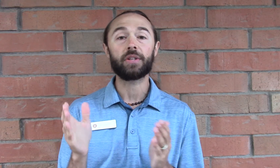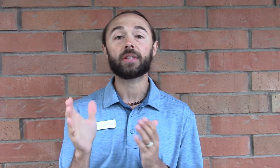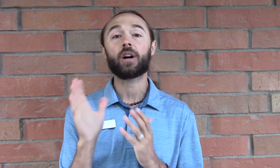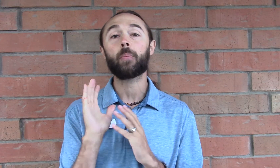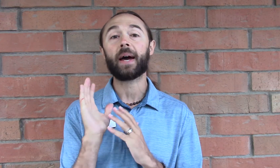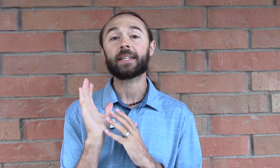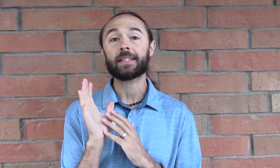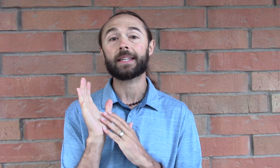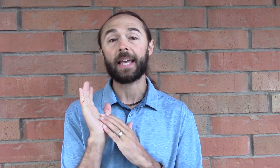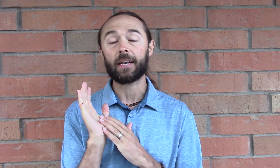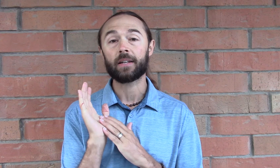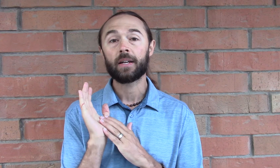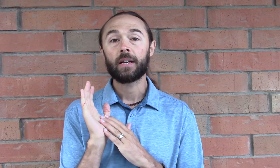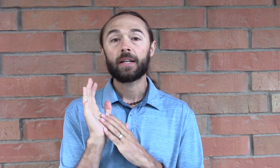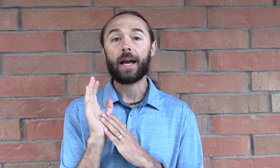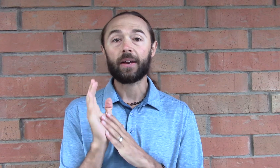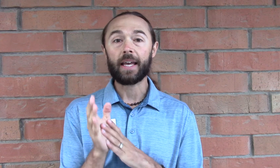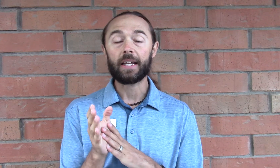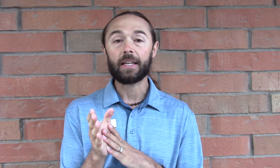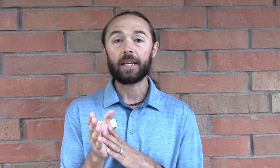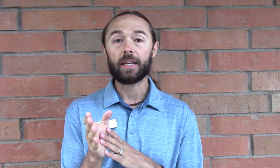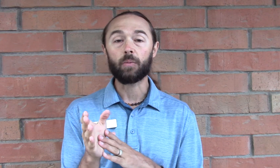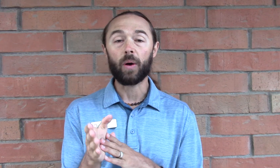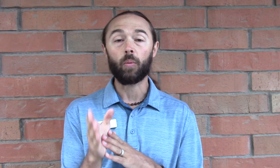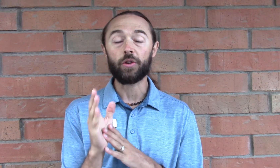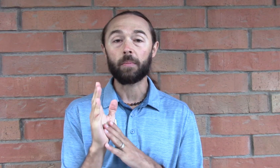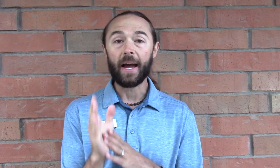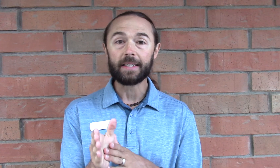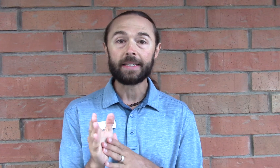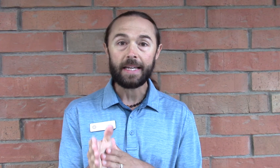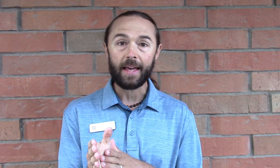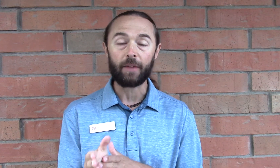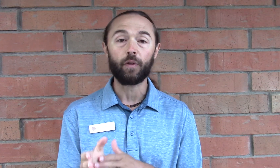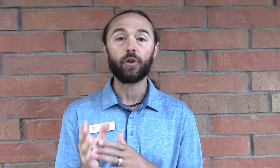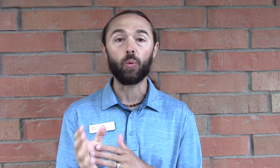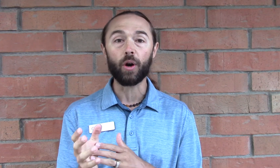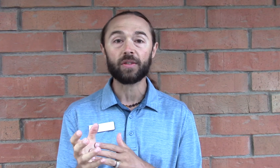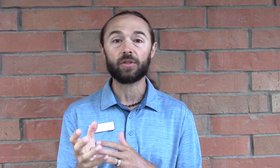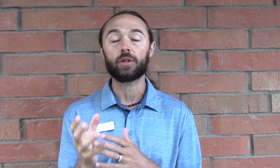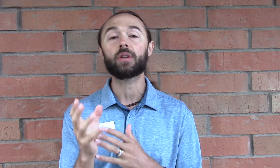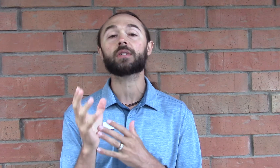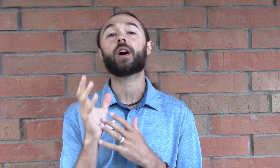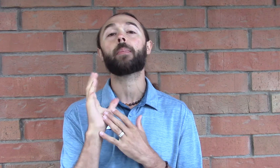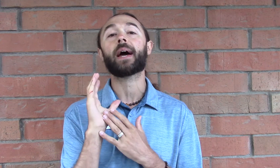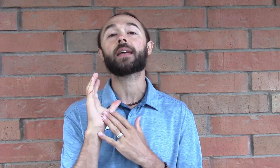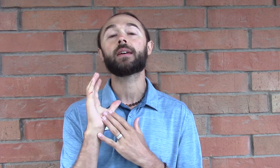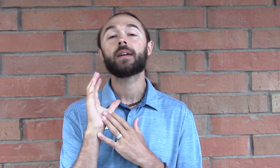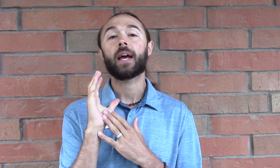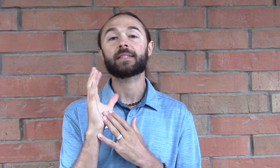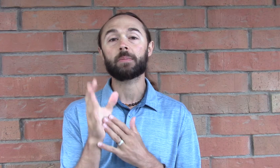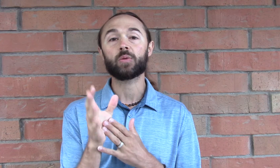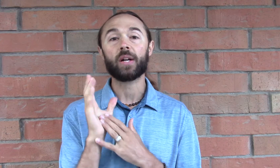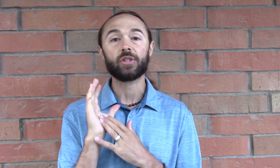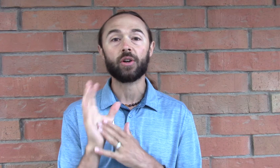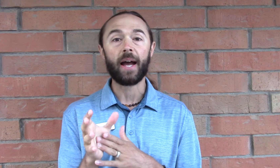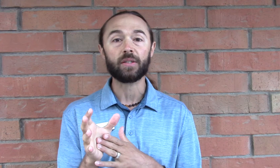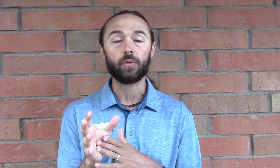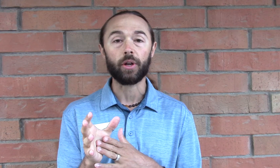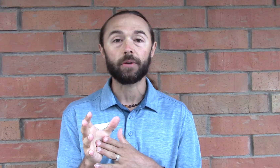Dix Hall Pike test again. Now again what what you might see then if you feel worse is you do the Dix Hall Pike and someone's watching your eyes for you